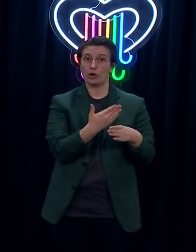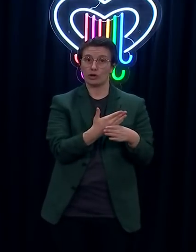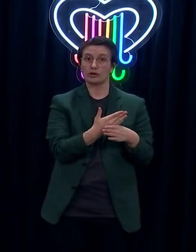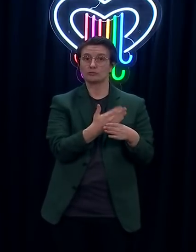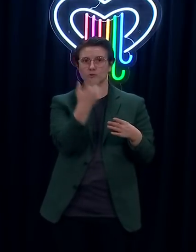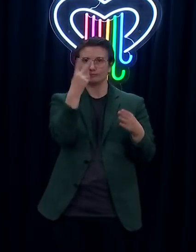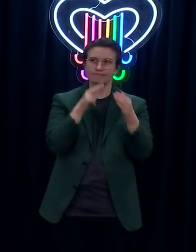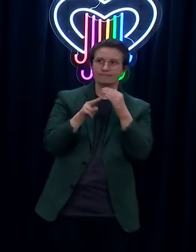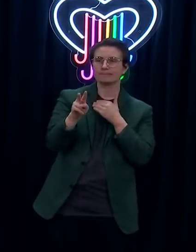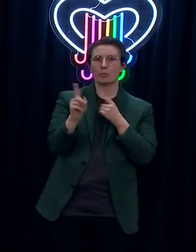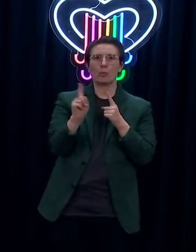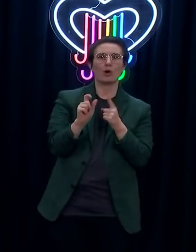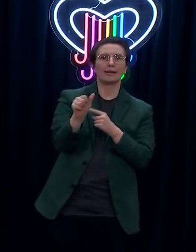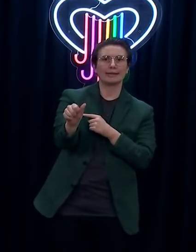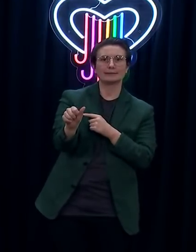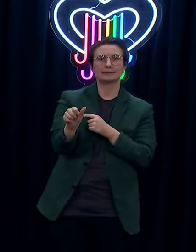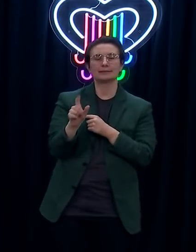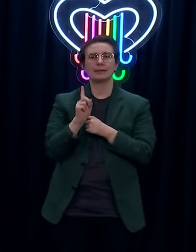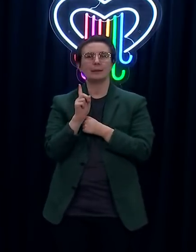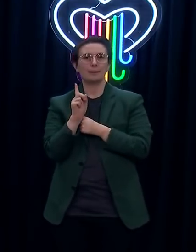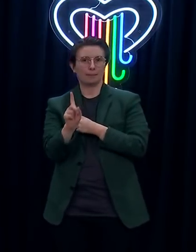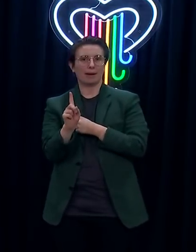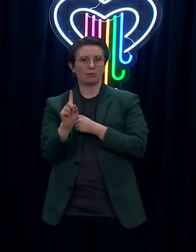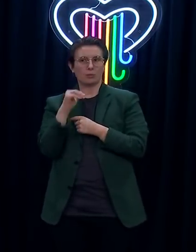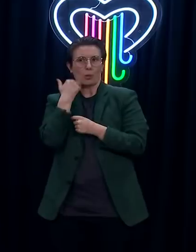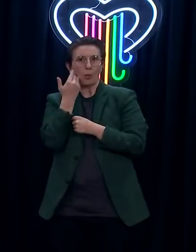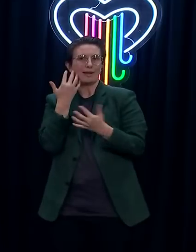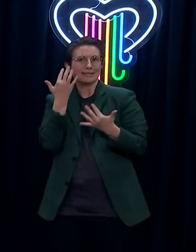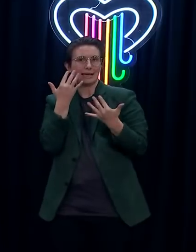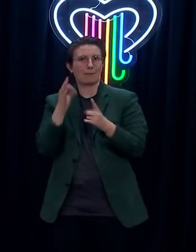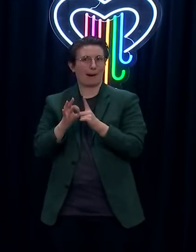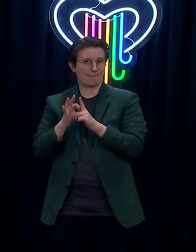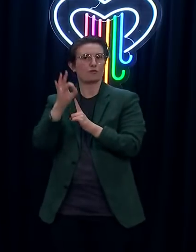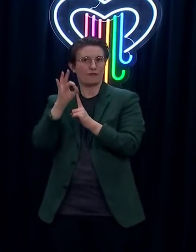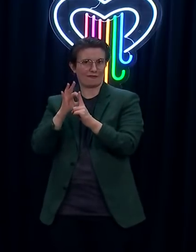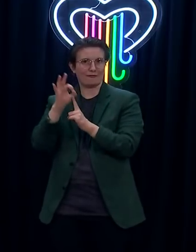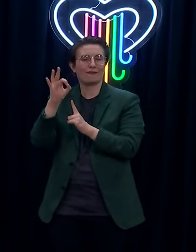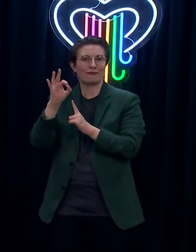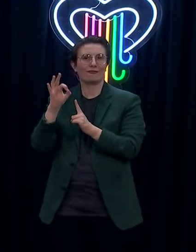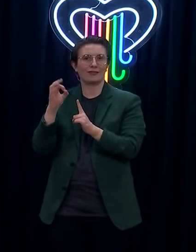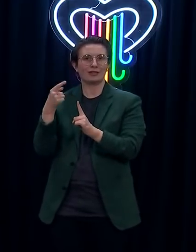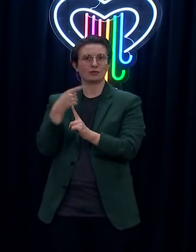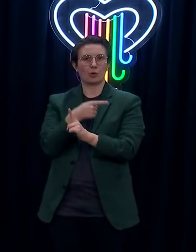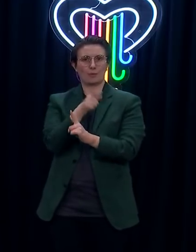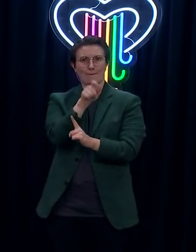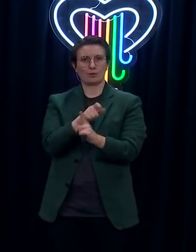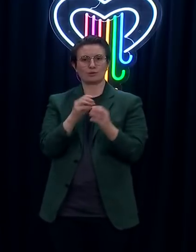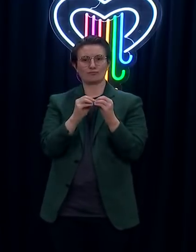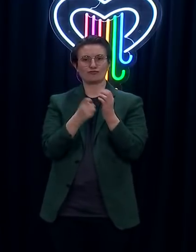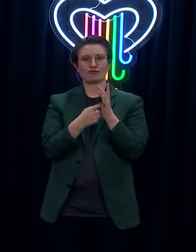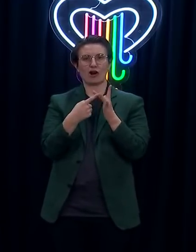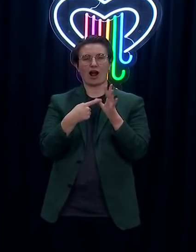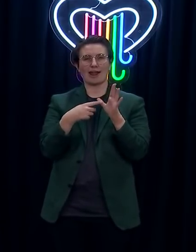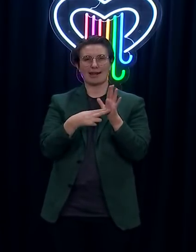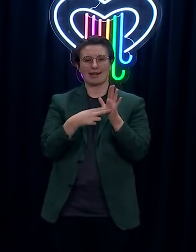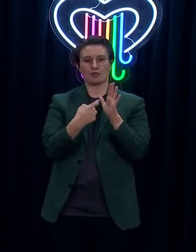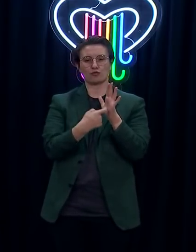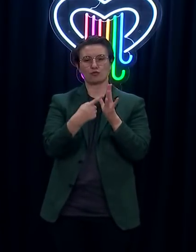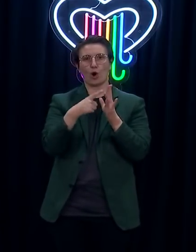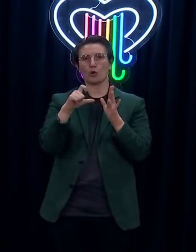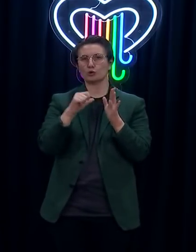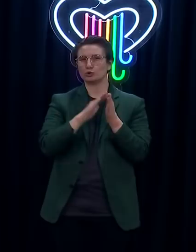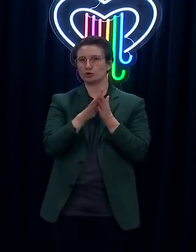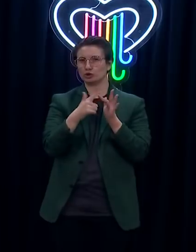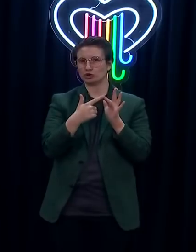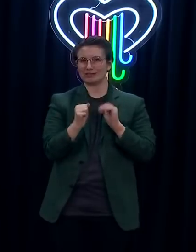that we're operating and Brian Roach's group isn't a continual improvement in group. But I'm not sure I've completely answered your question, though. If you're